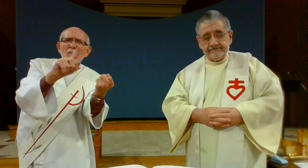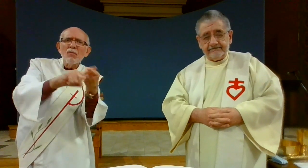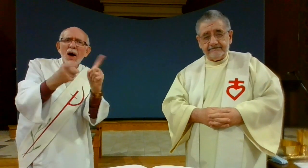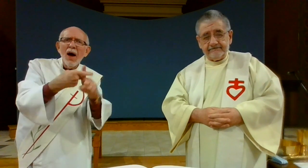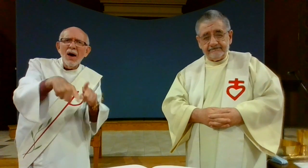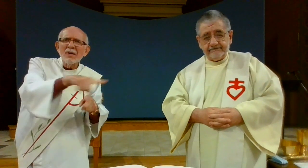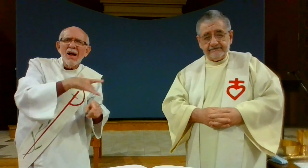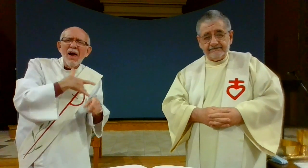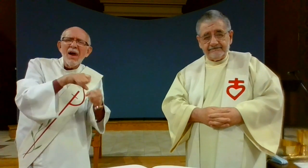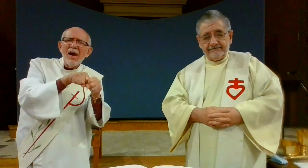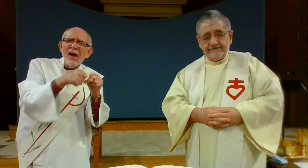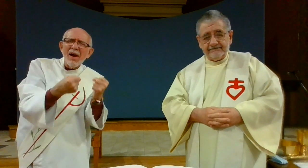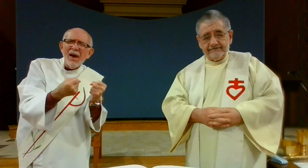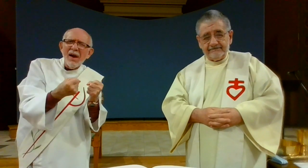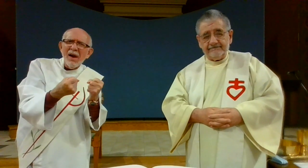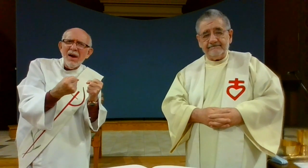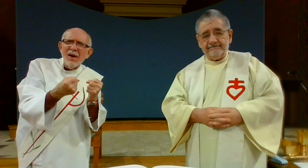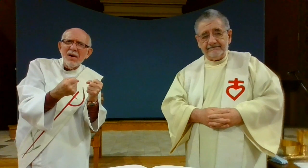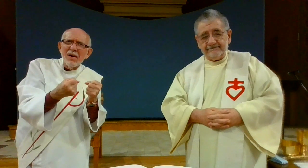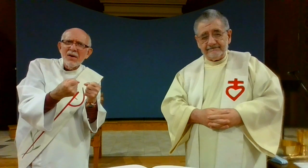support the families who are breathing